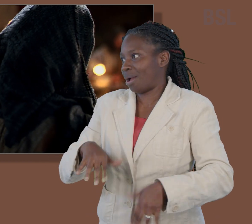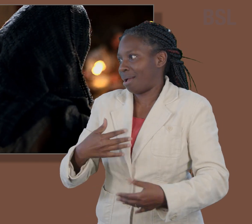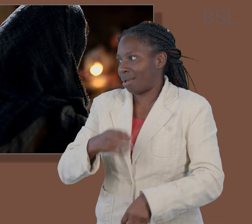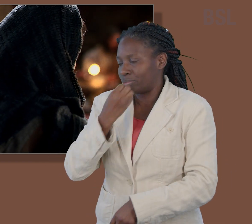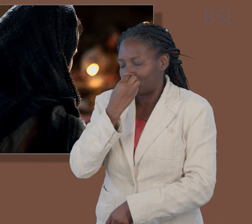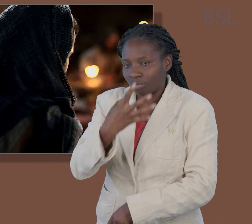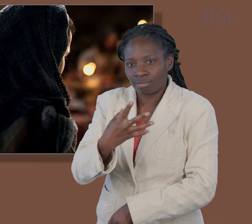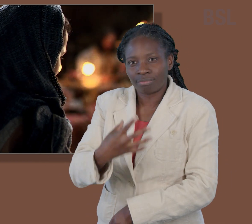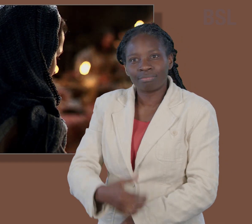And